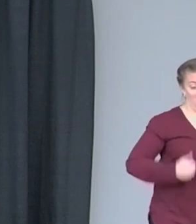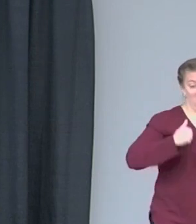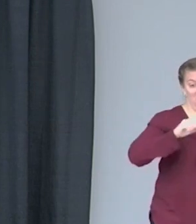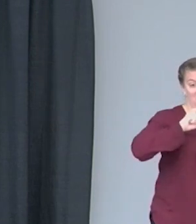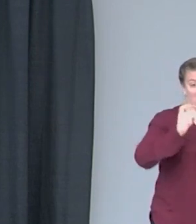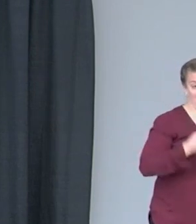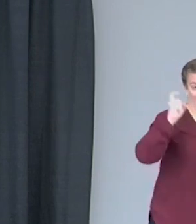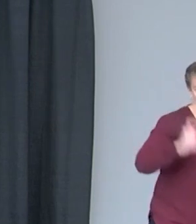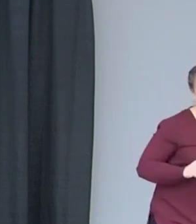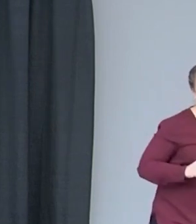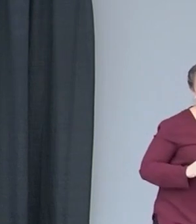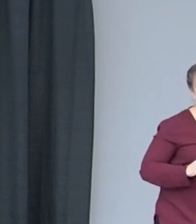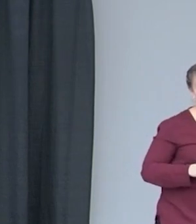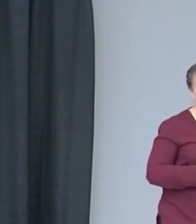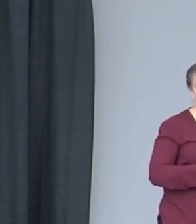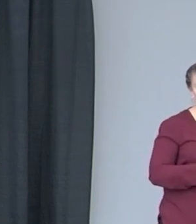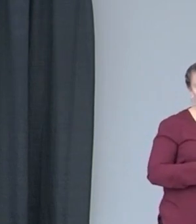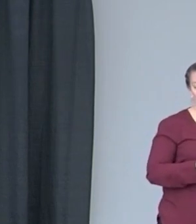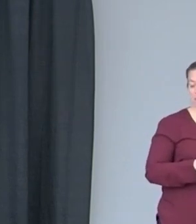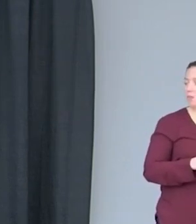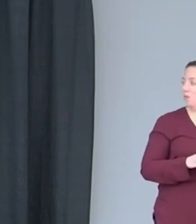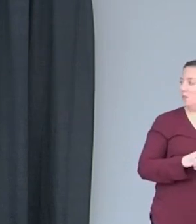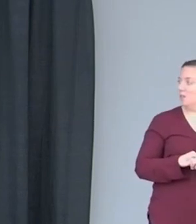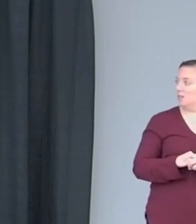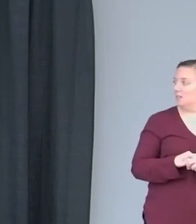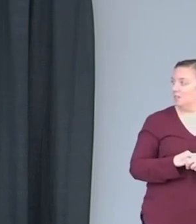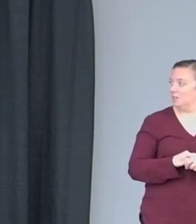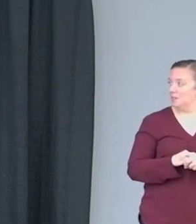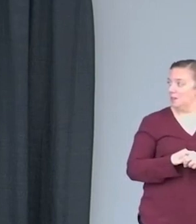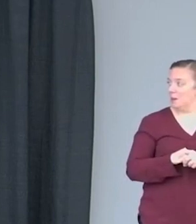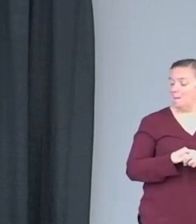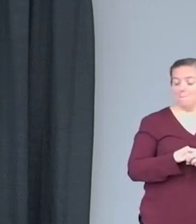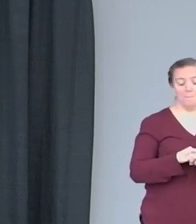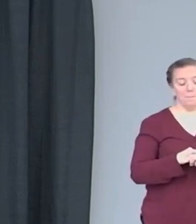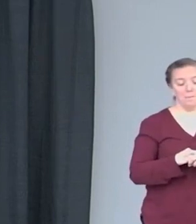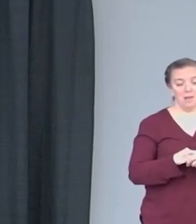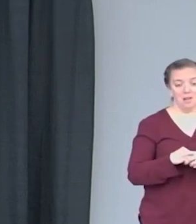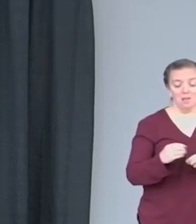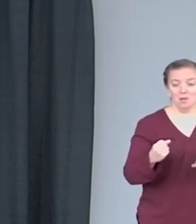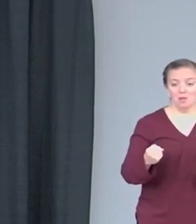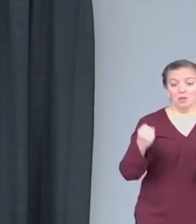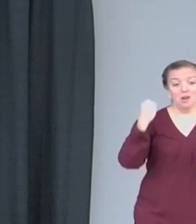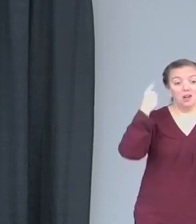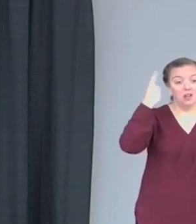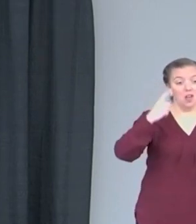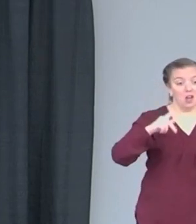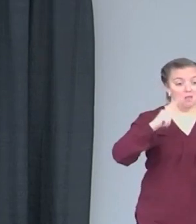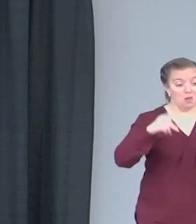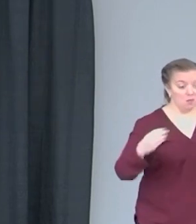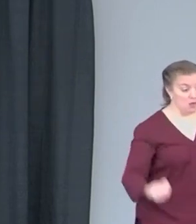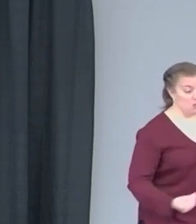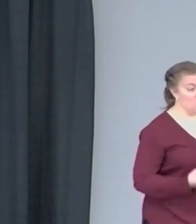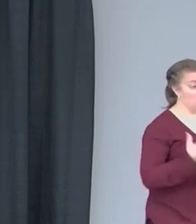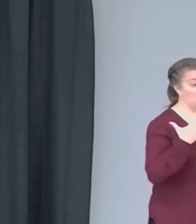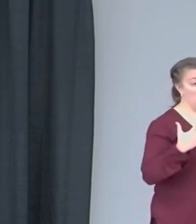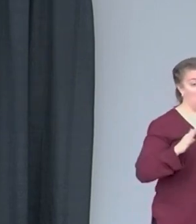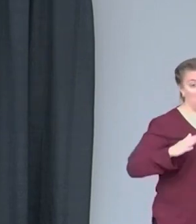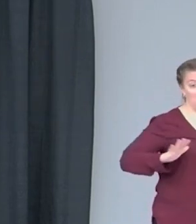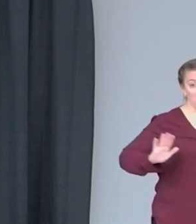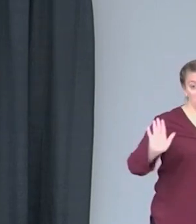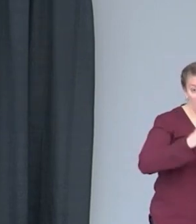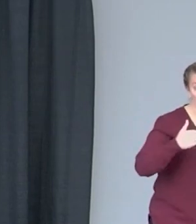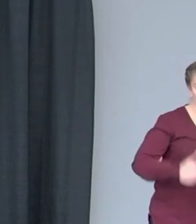story is being able to recognize when people speak life into you, that just care about you.